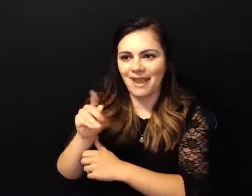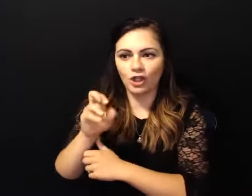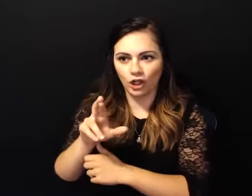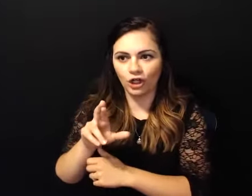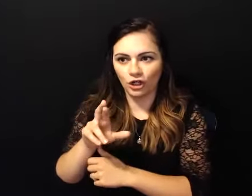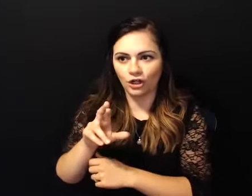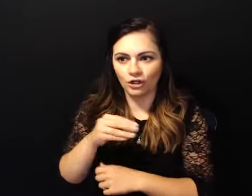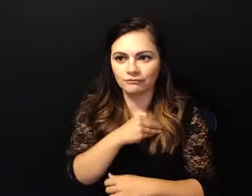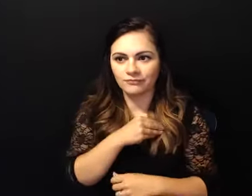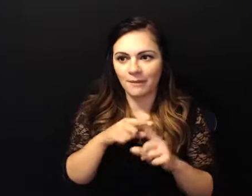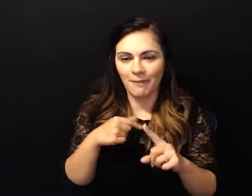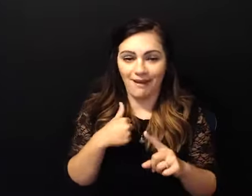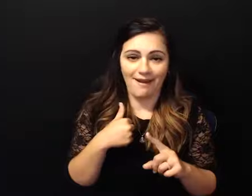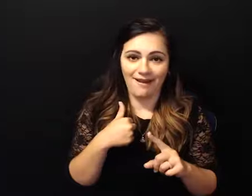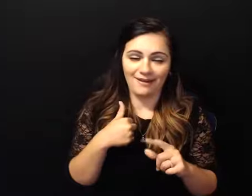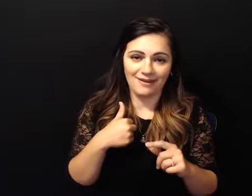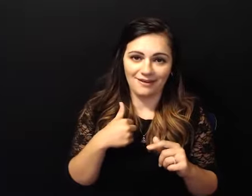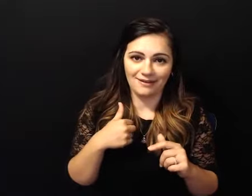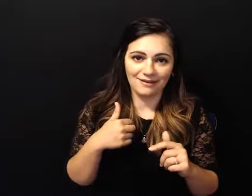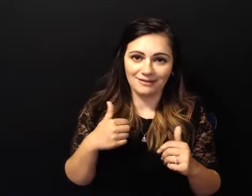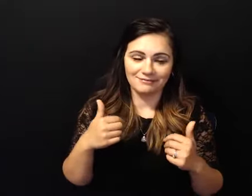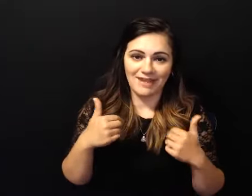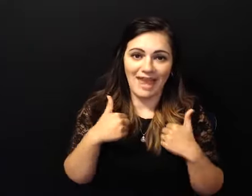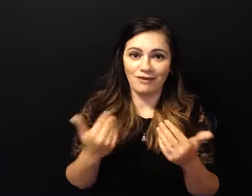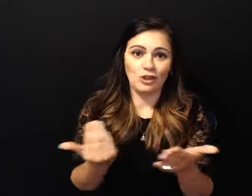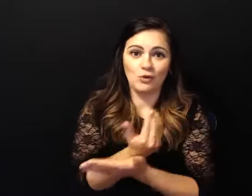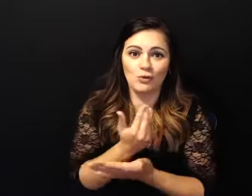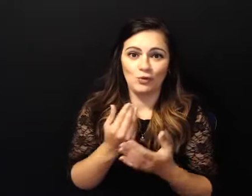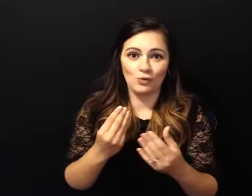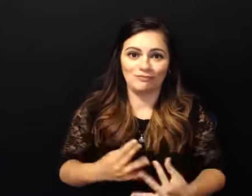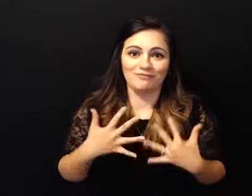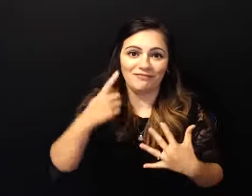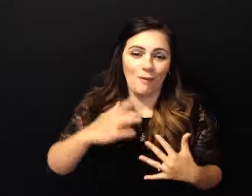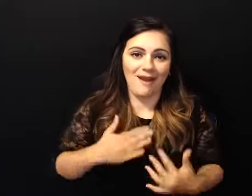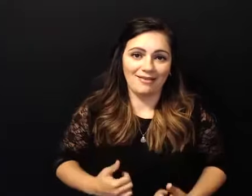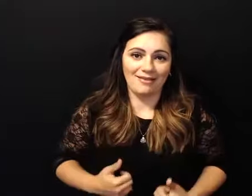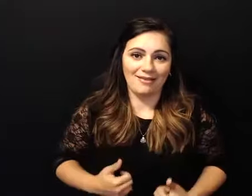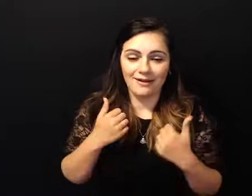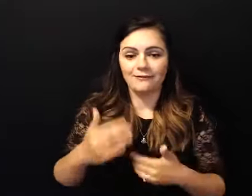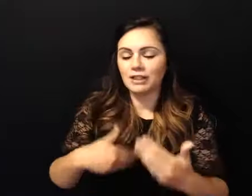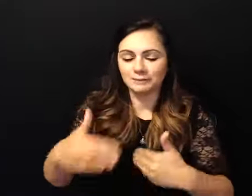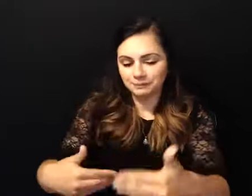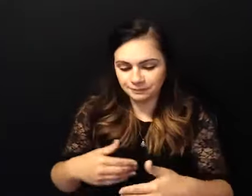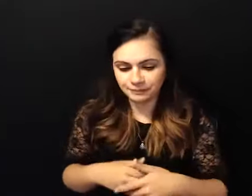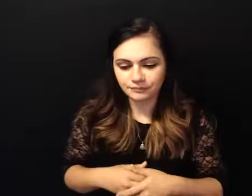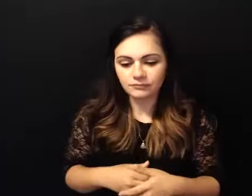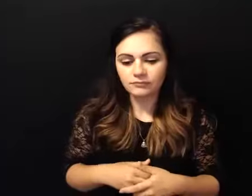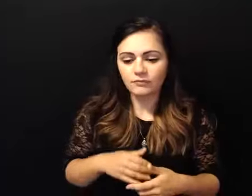and moving forward you know we go on we're going on in through life and i have three kids at this point and i've got uh madison